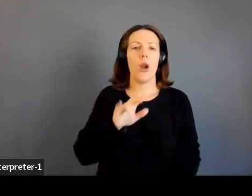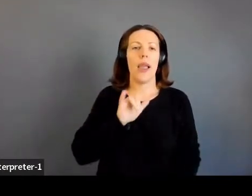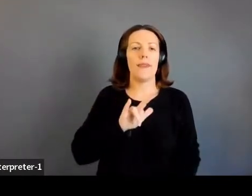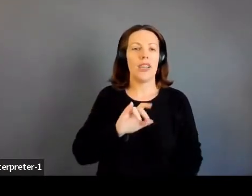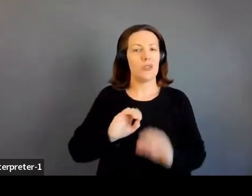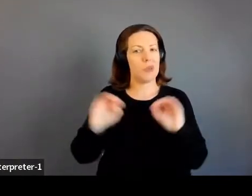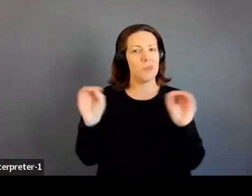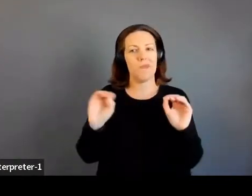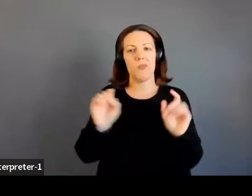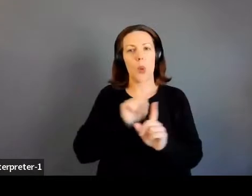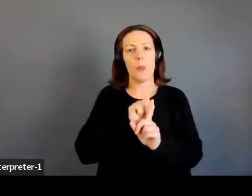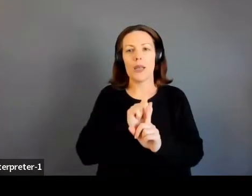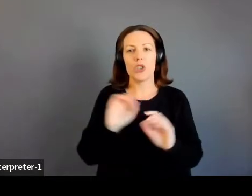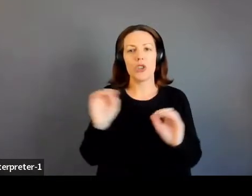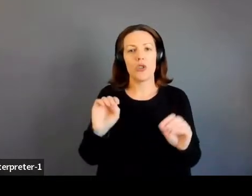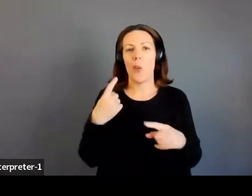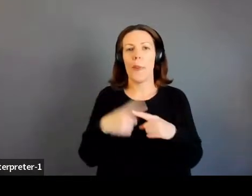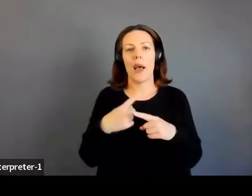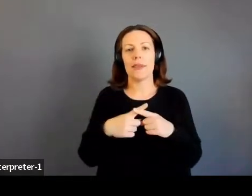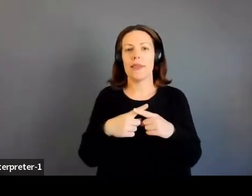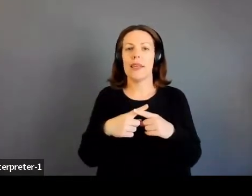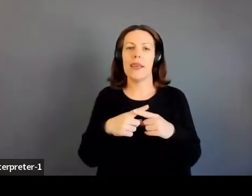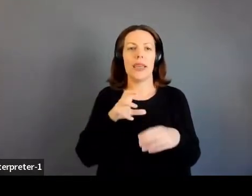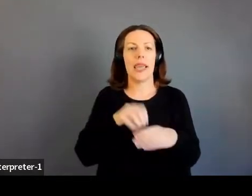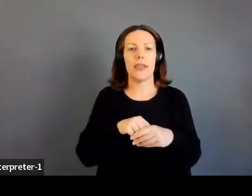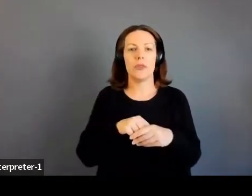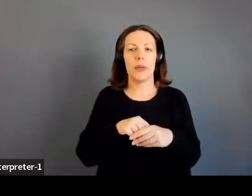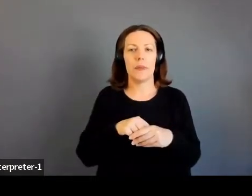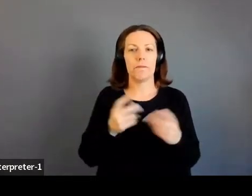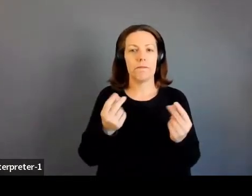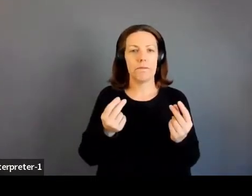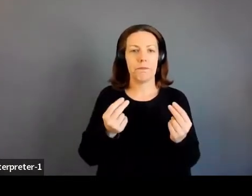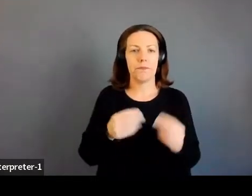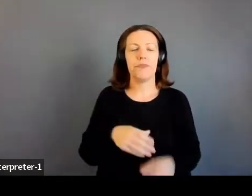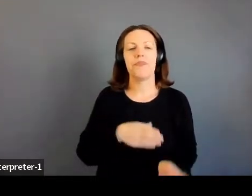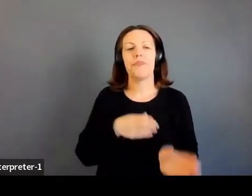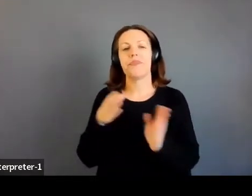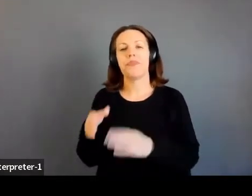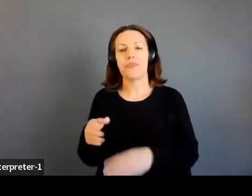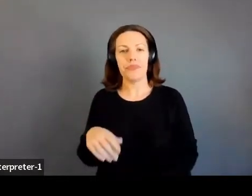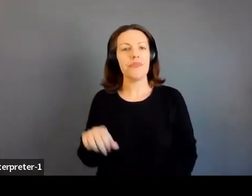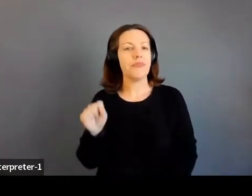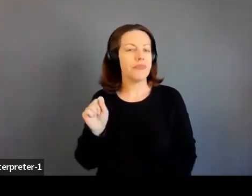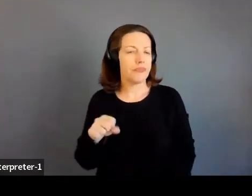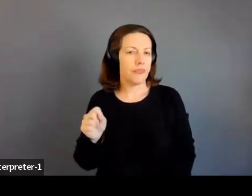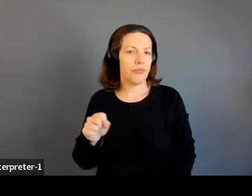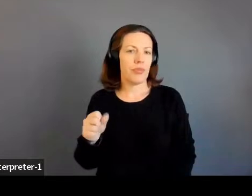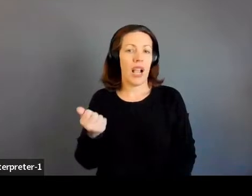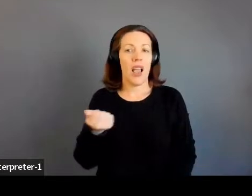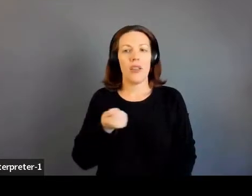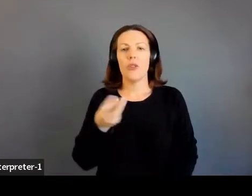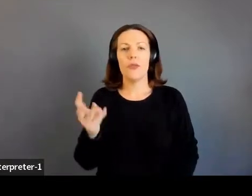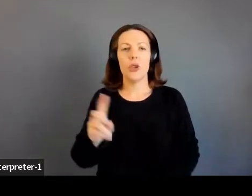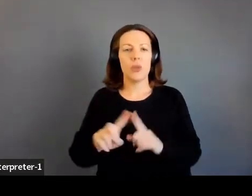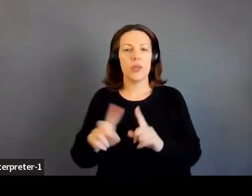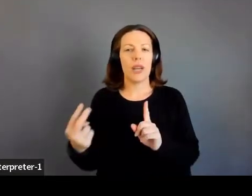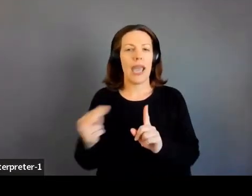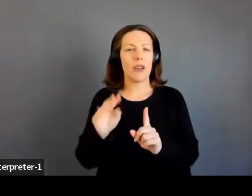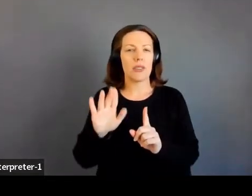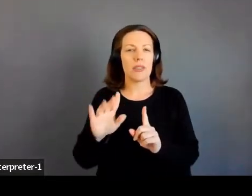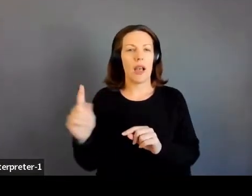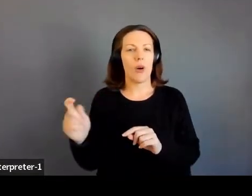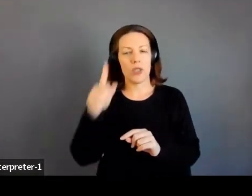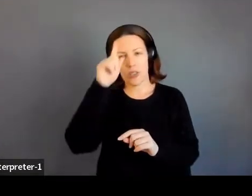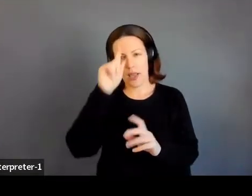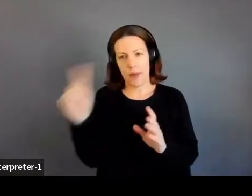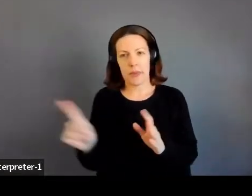mentors or positive sources of engagement? Yeah, absolutely. You know, there's a couple of different angles to that question that come